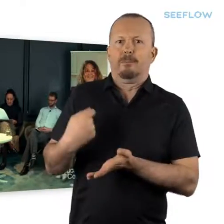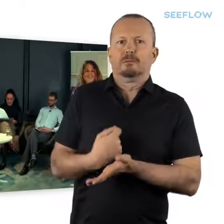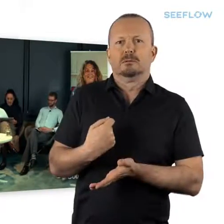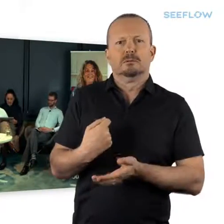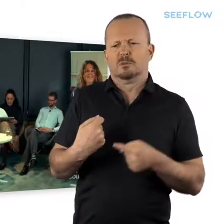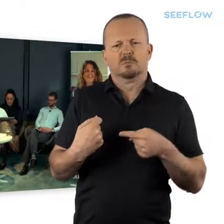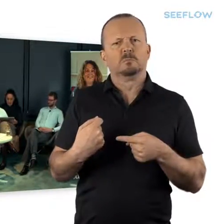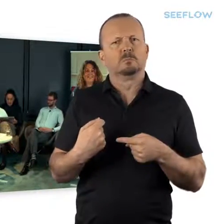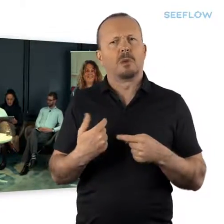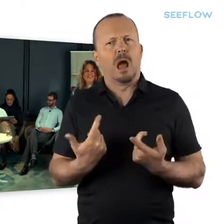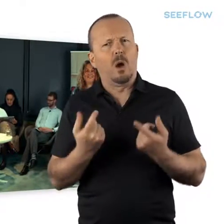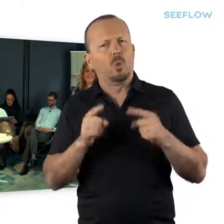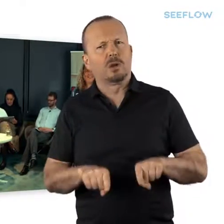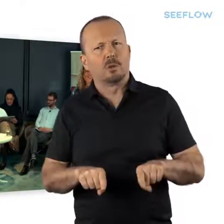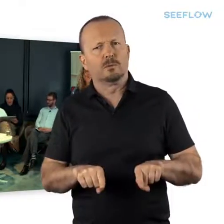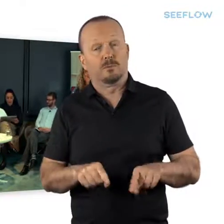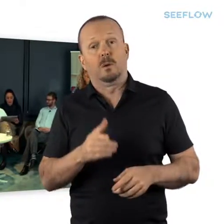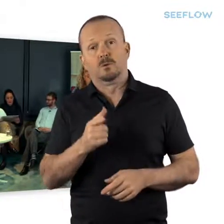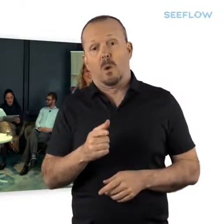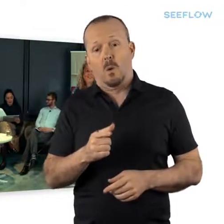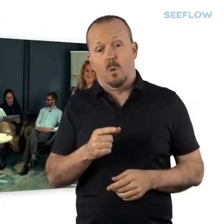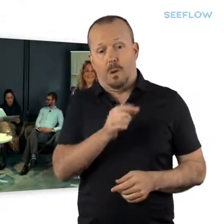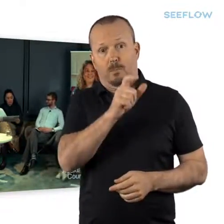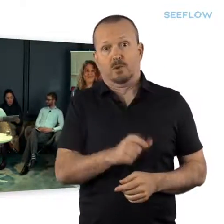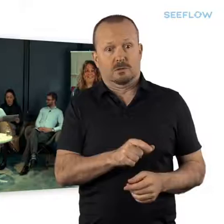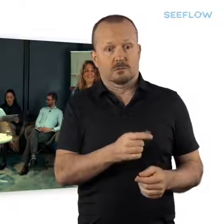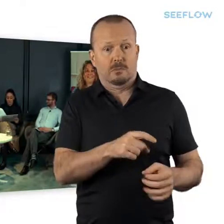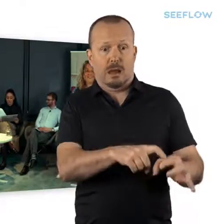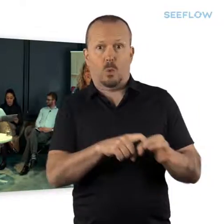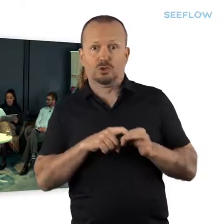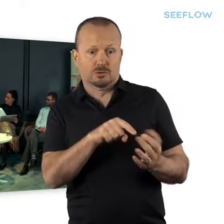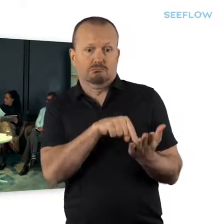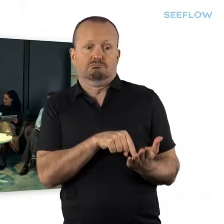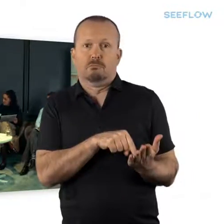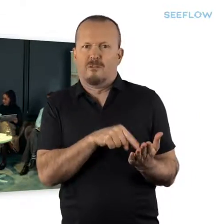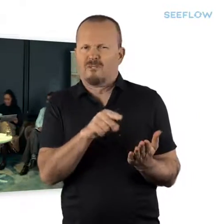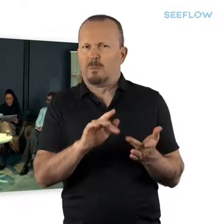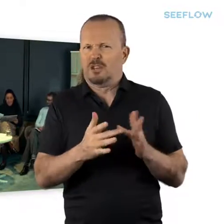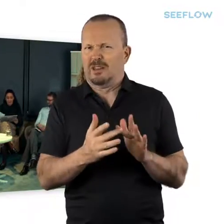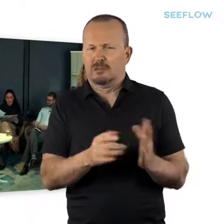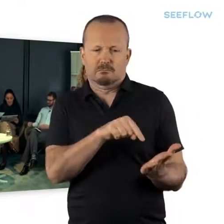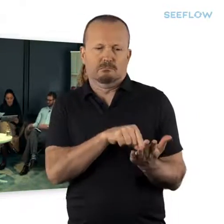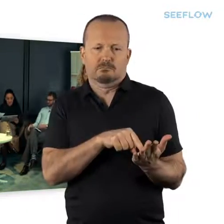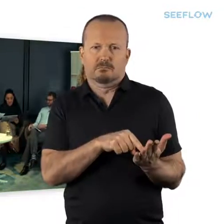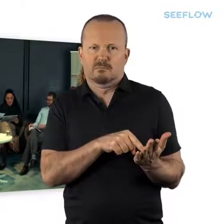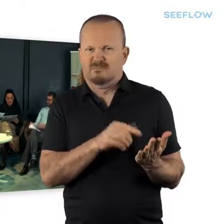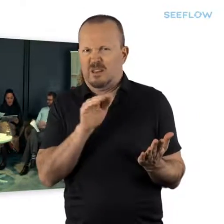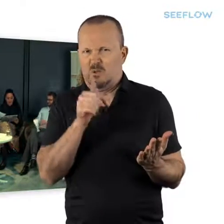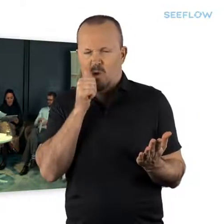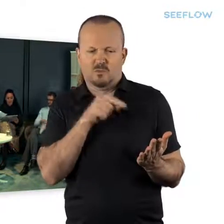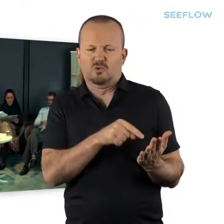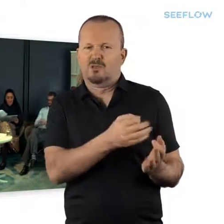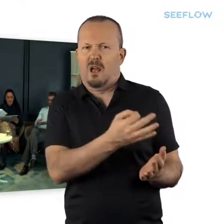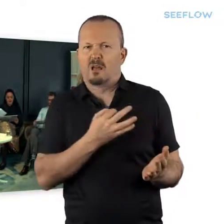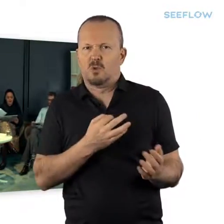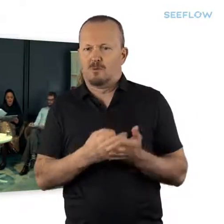I'd just like to acknowledge Genevieve, who's put a question forward for Slido, which we will get to, just to let you know that